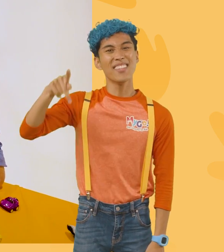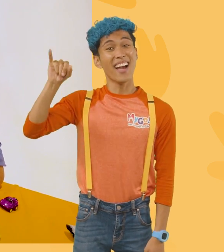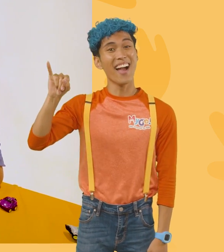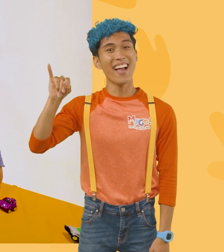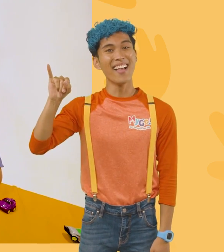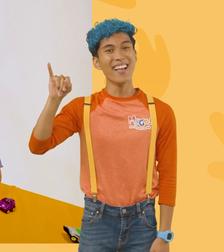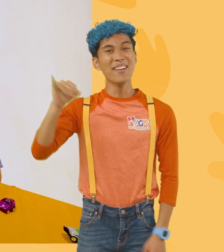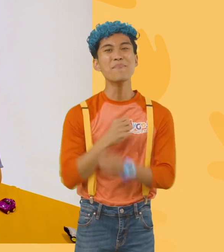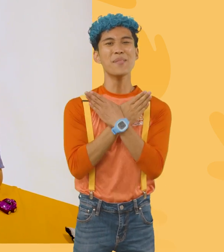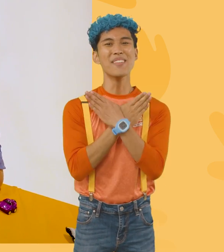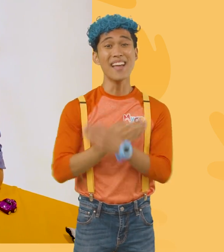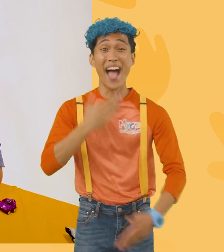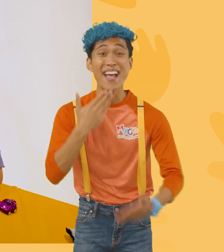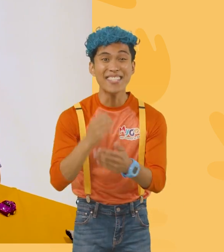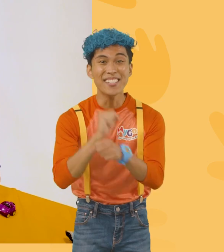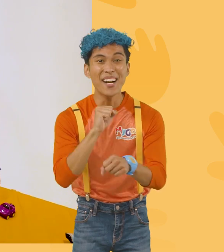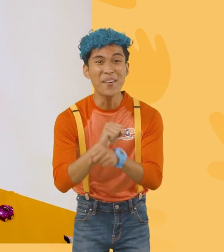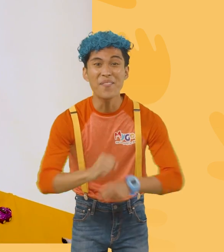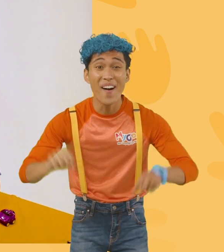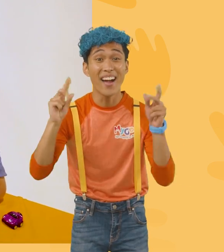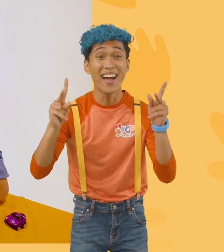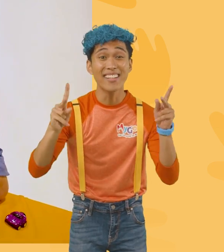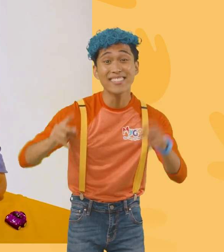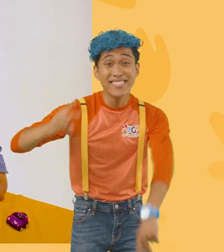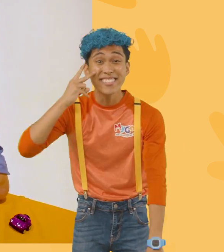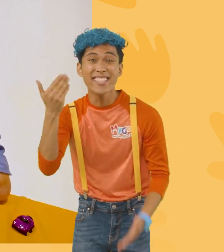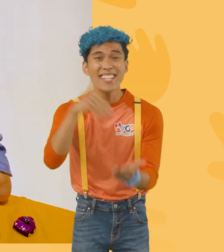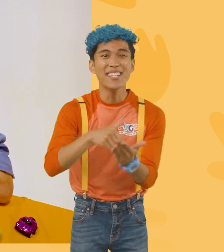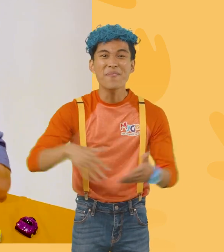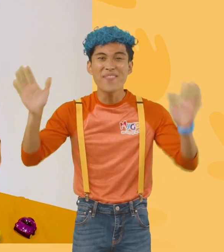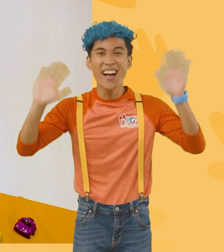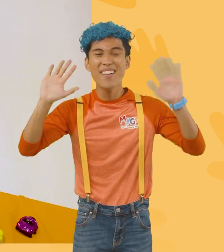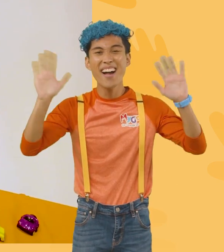-I, Blippi, good job, alright, see you again, bye-bye.